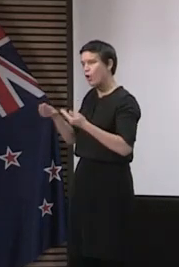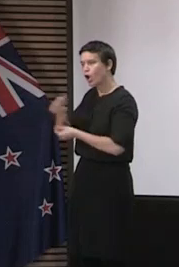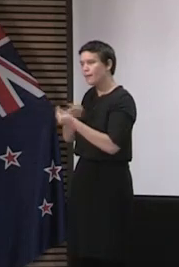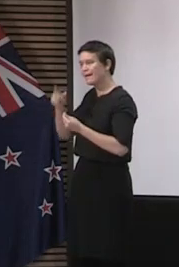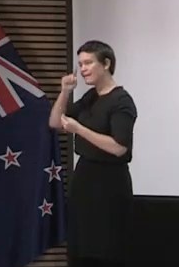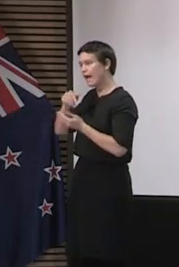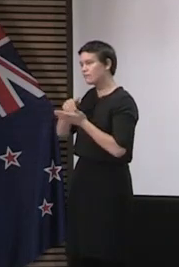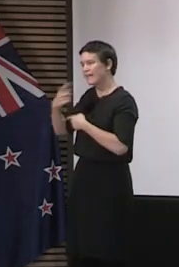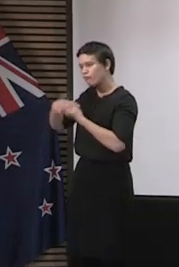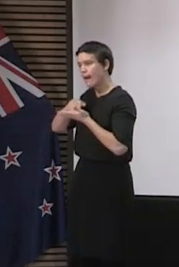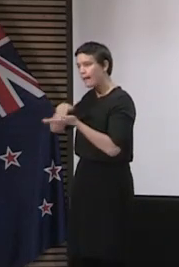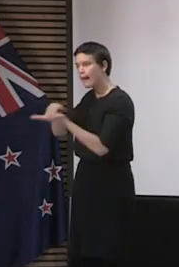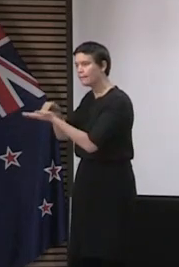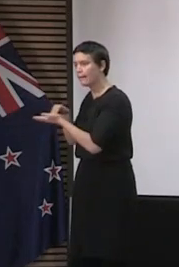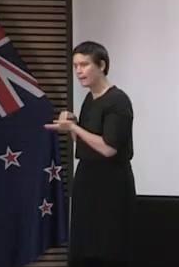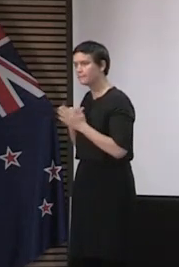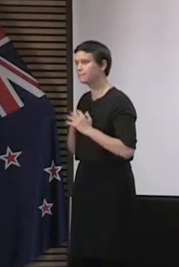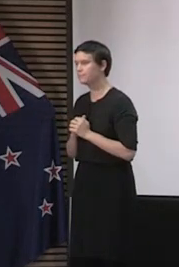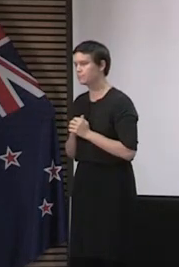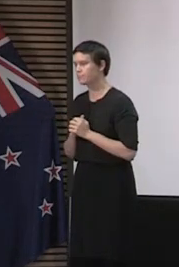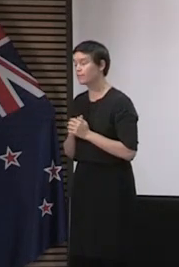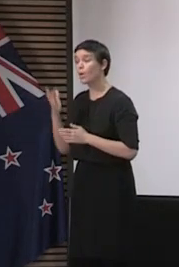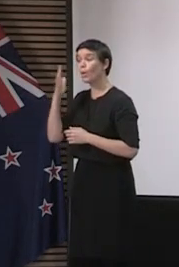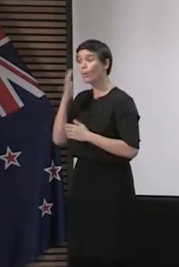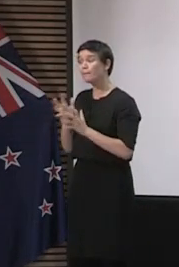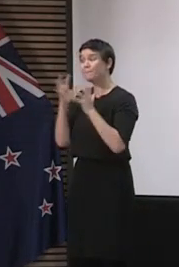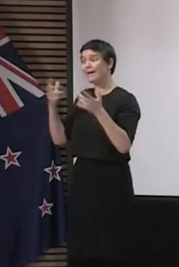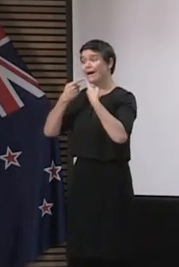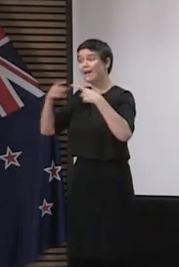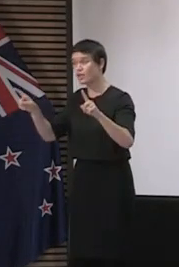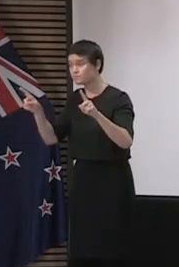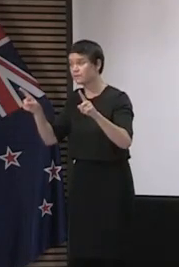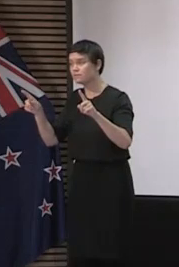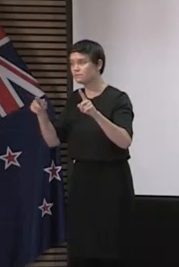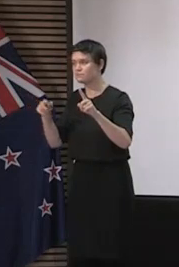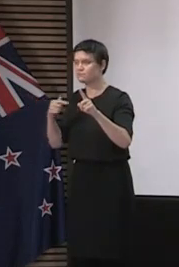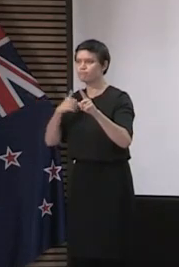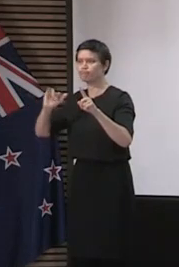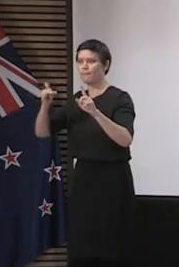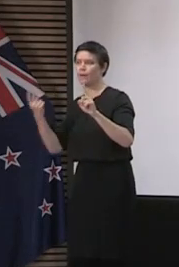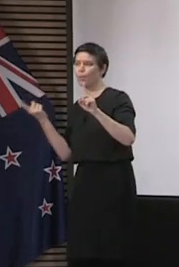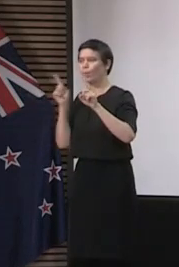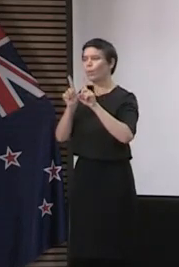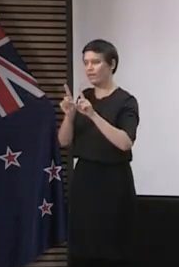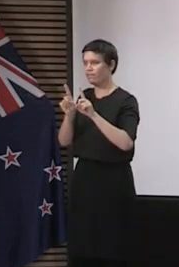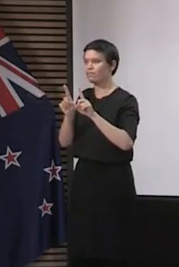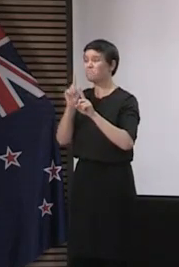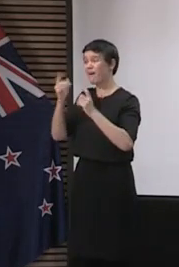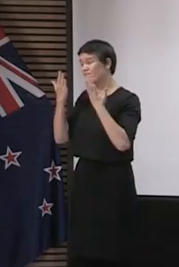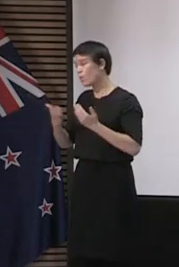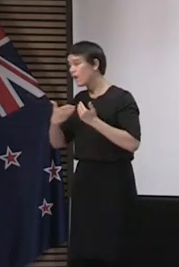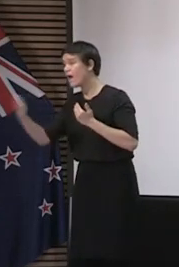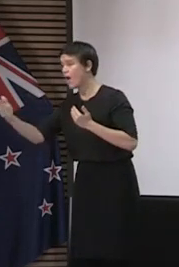I anticipate at the time that we make announcements on whether or not we're moving from level three that again I'm likely to be joined by Dr Bloomfield at that point.